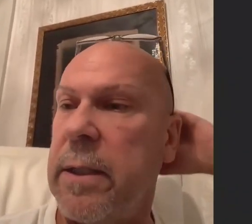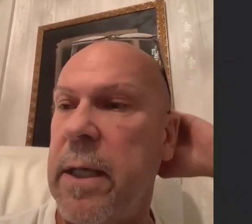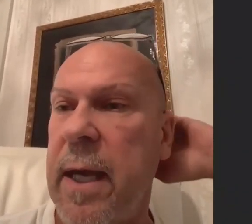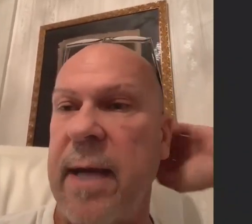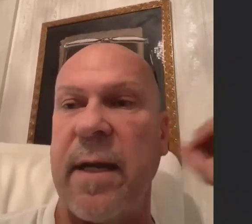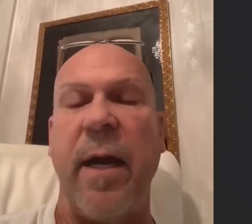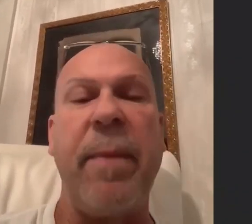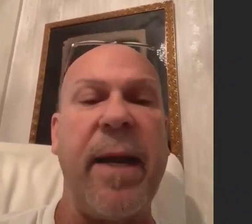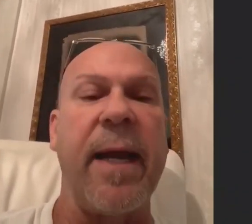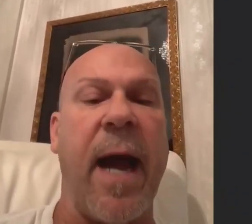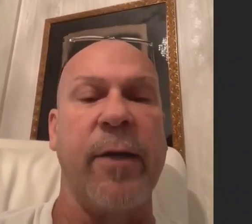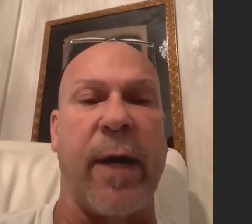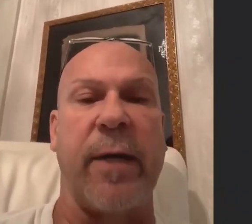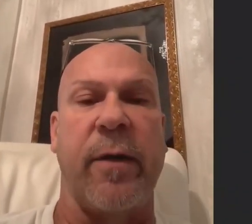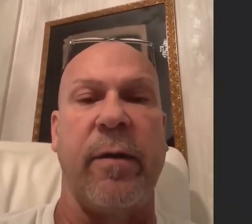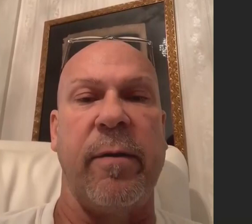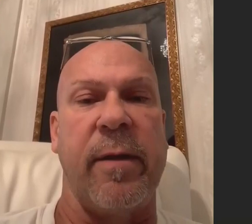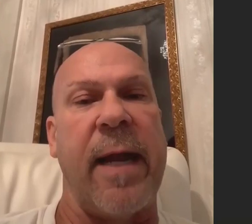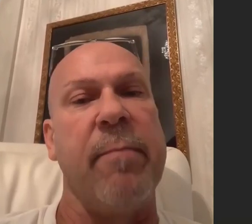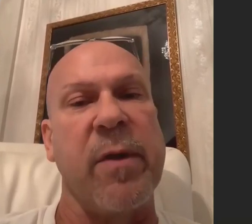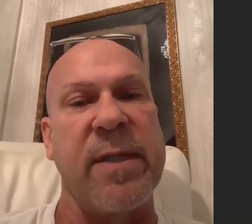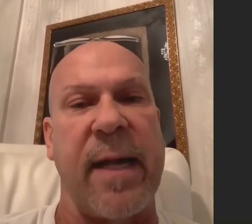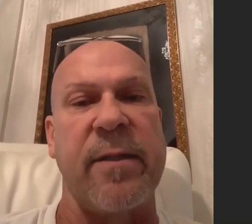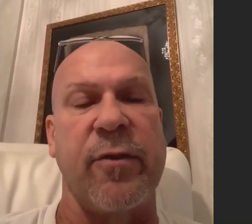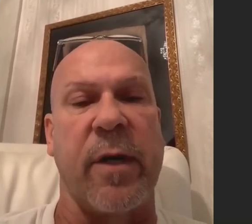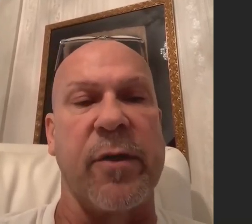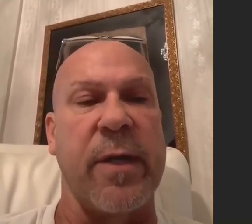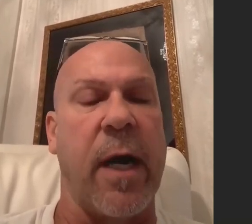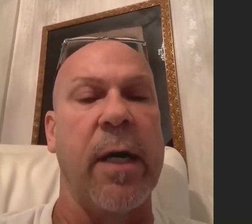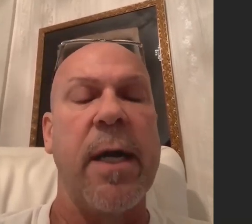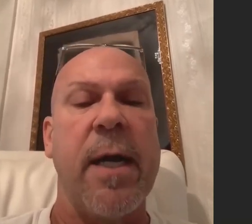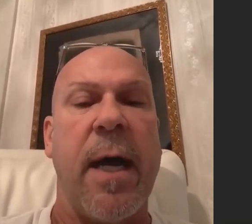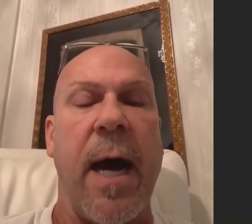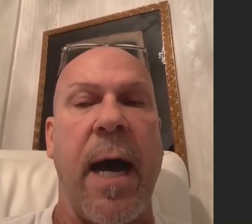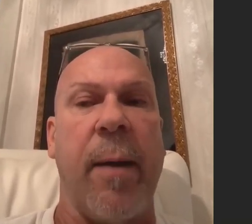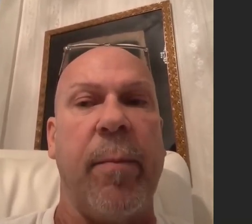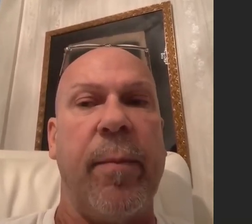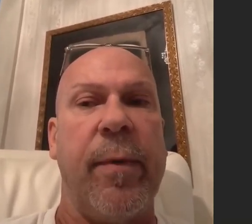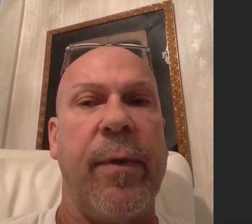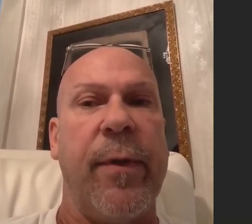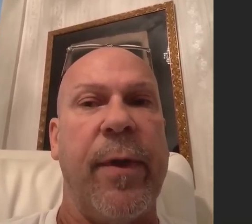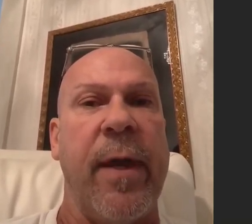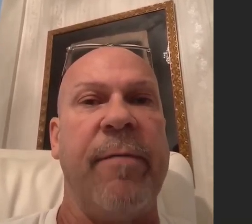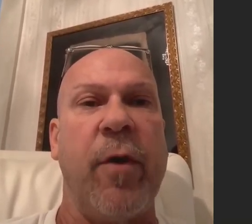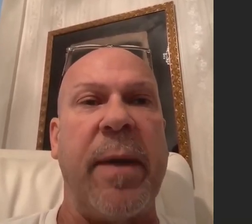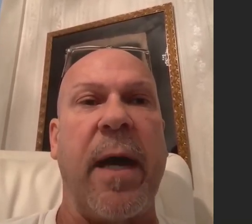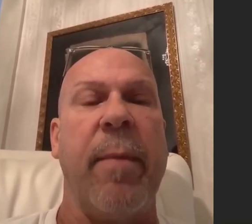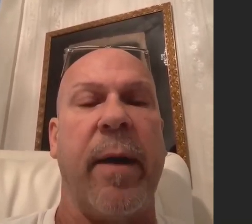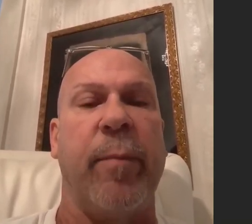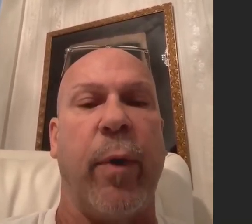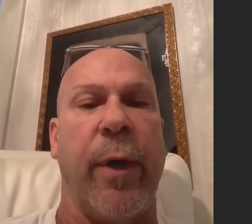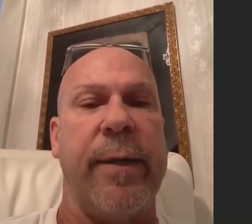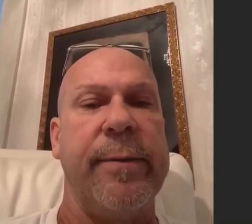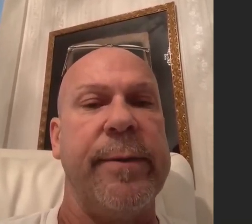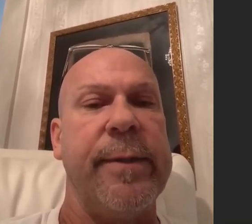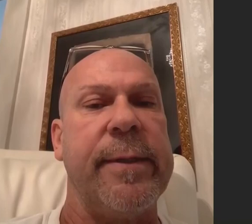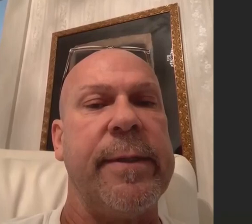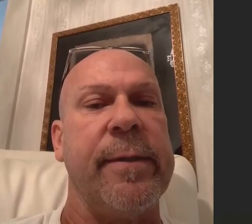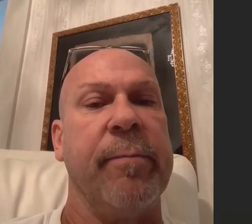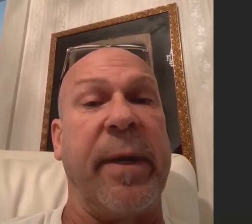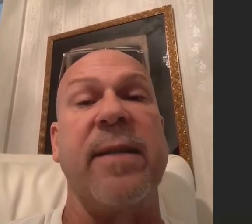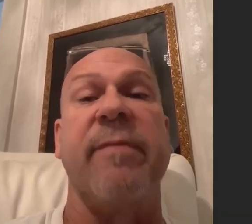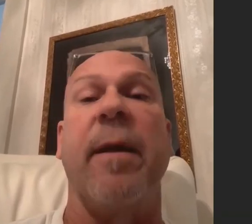Well, as an independent contractor than most dance instructors are, if you become unemployed